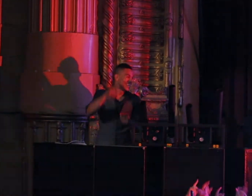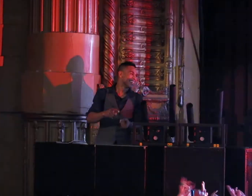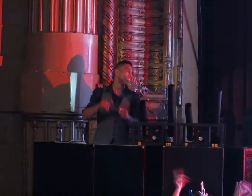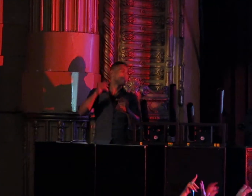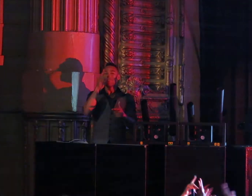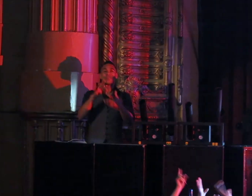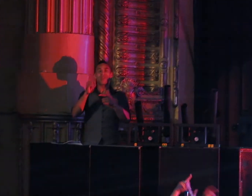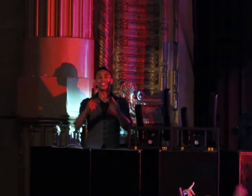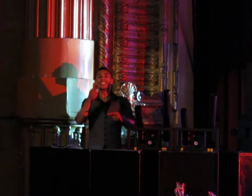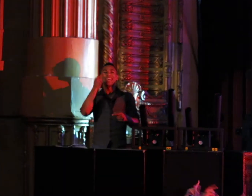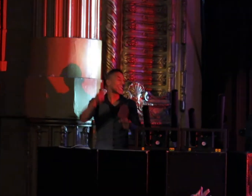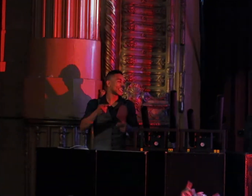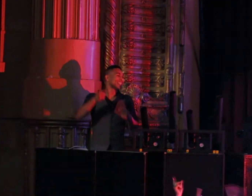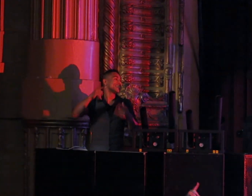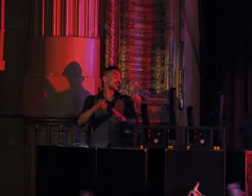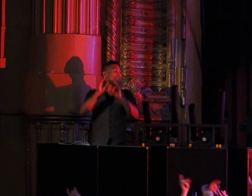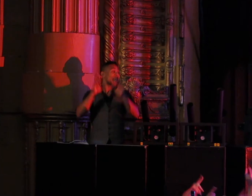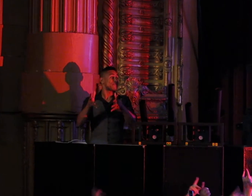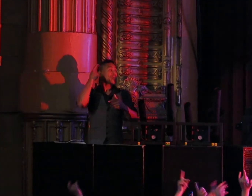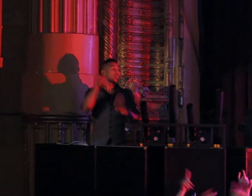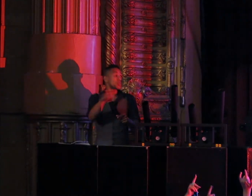Oh, yeah. Oh, yeah.